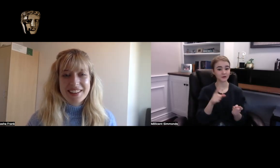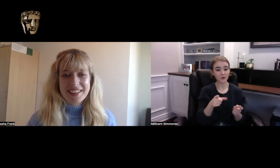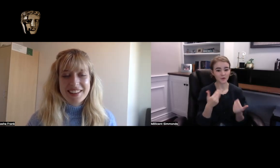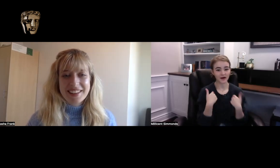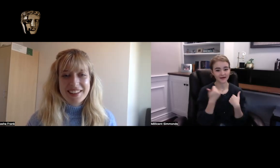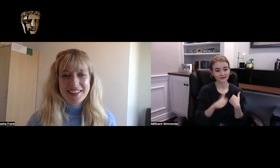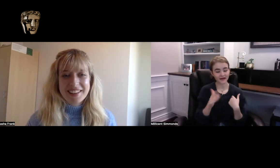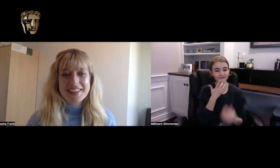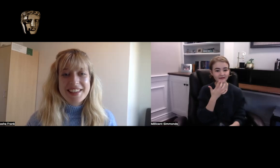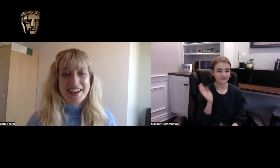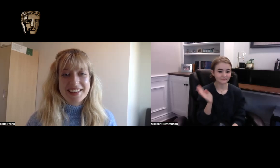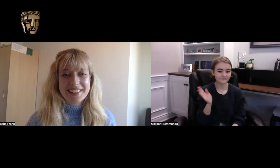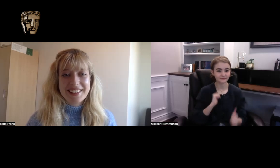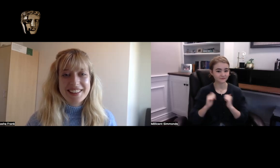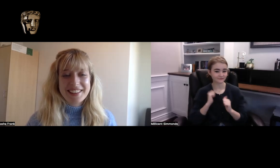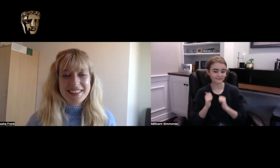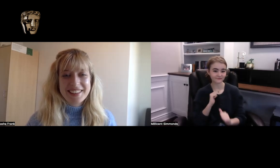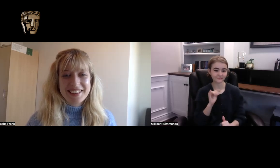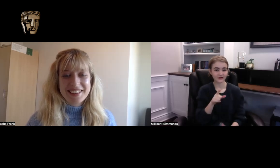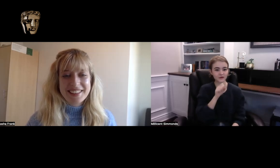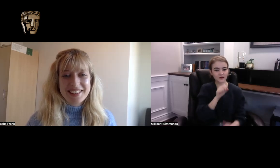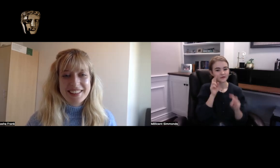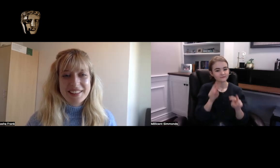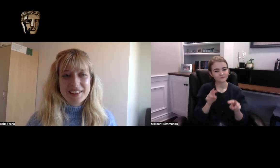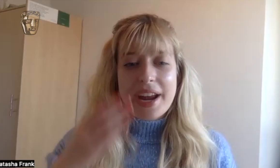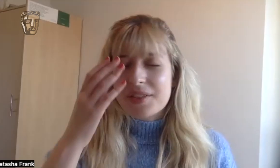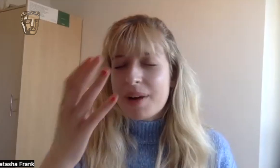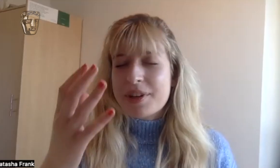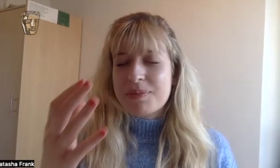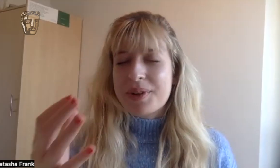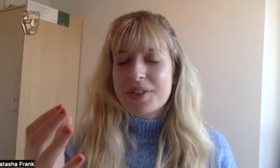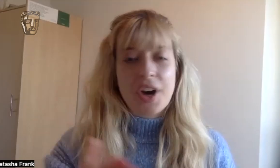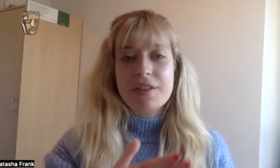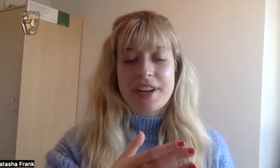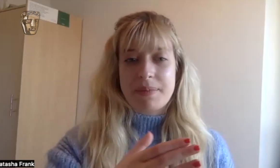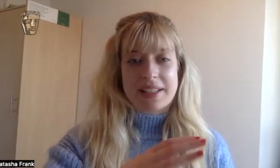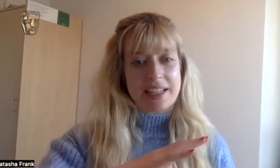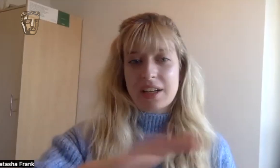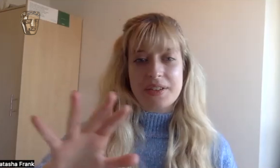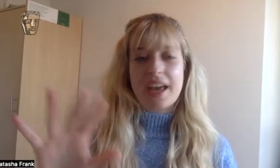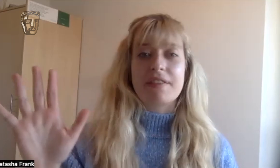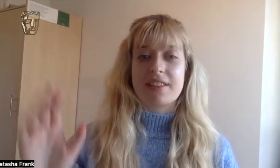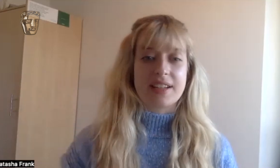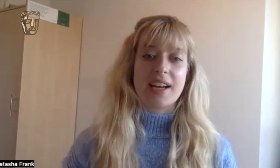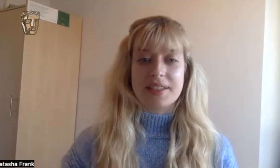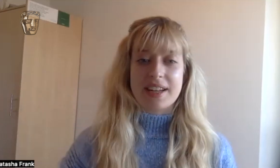or any favorite like stage plays that you've seen it's rubbish because Covid basically closed everything down didn't it